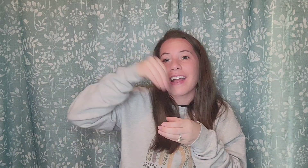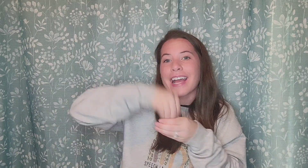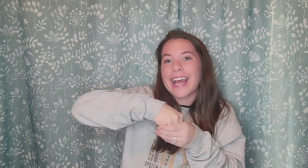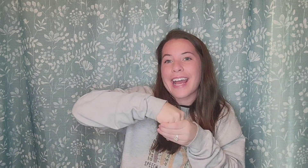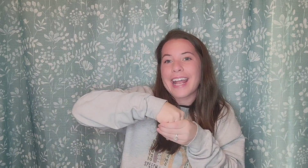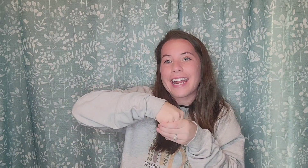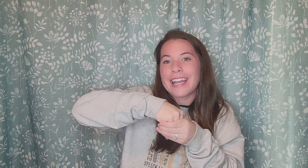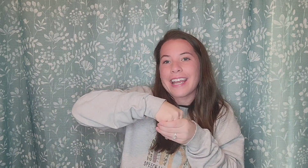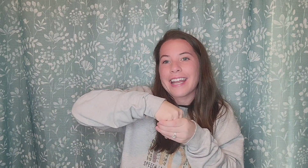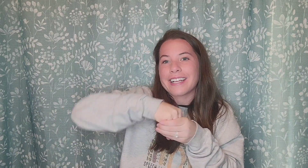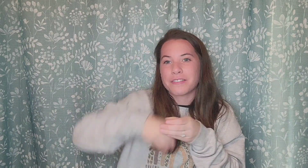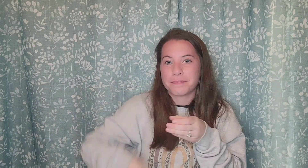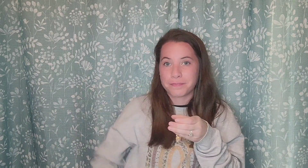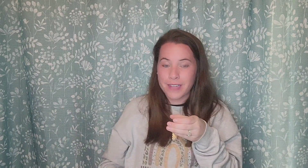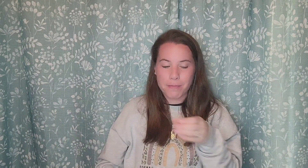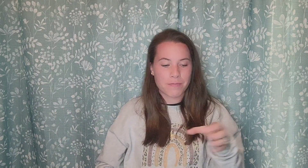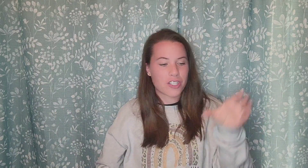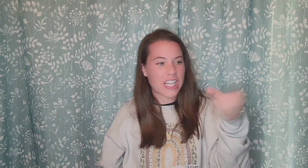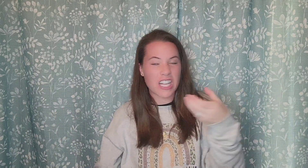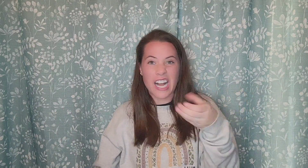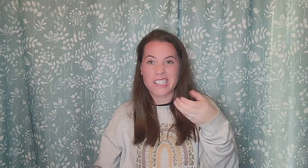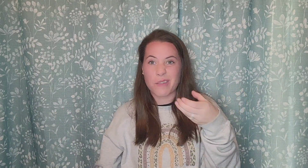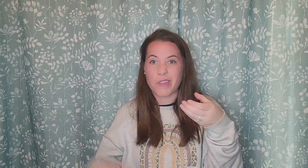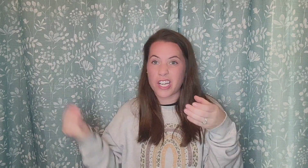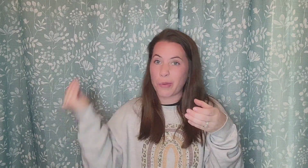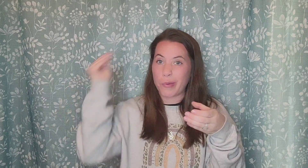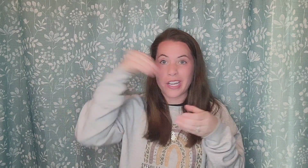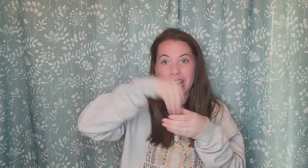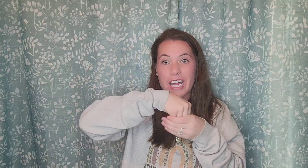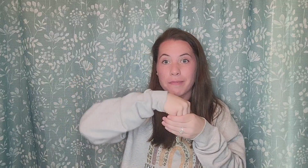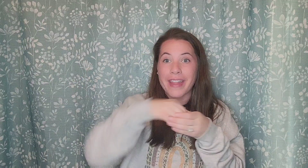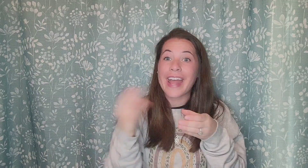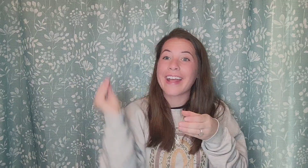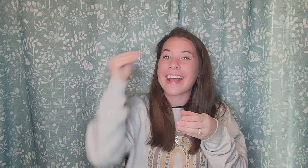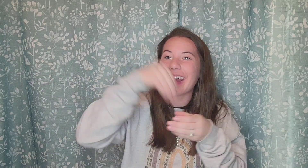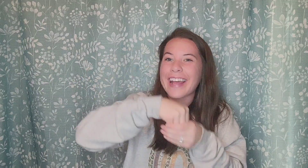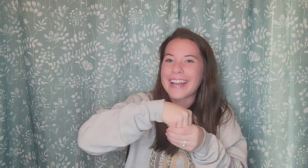In. Just like you got something and you're putting it in. In.